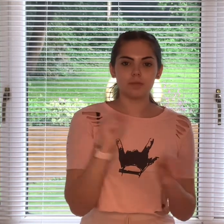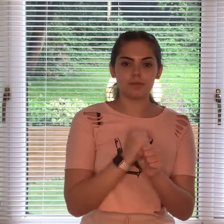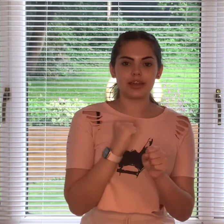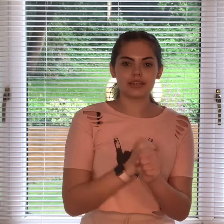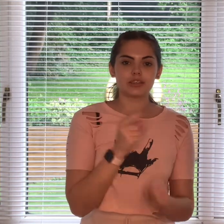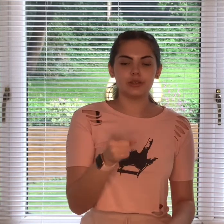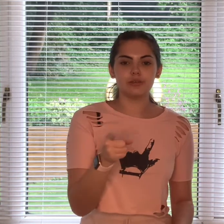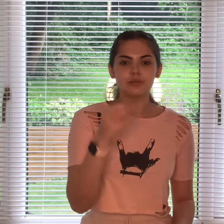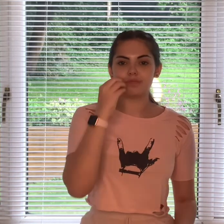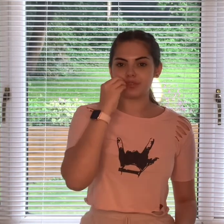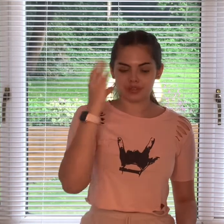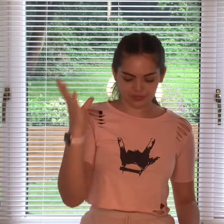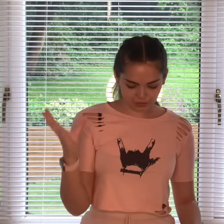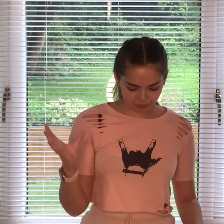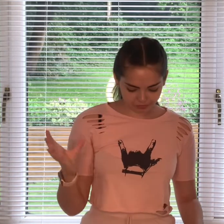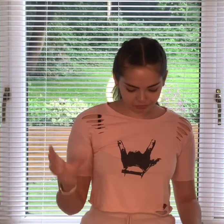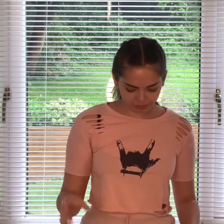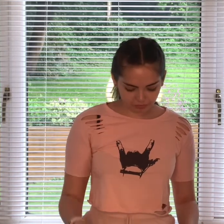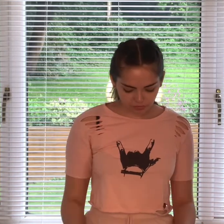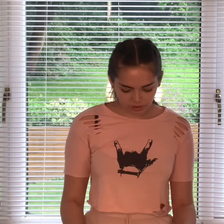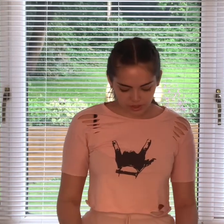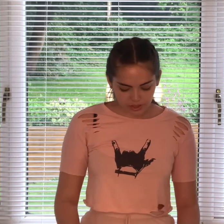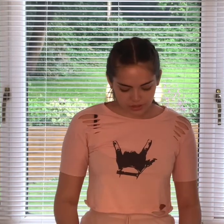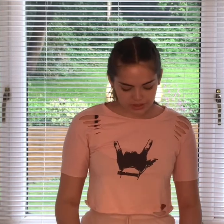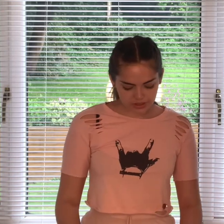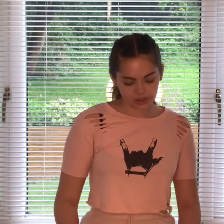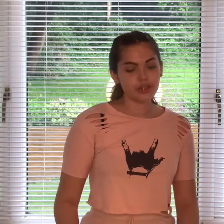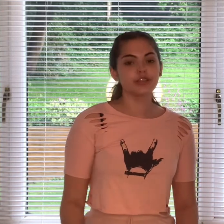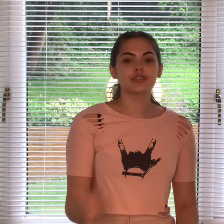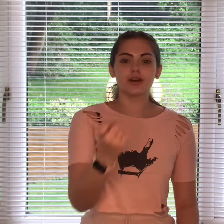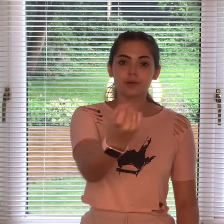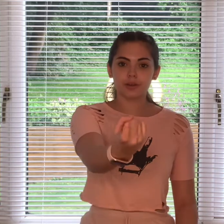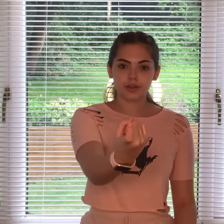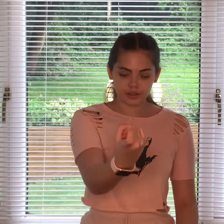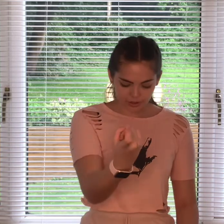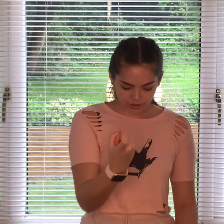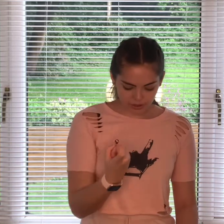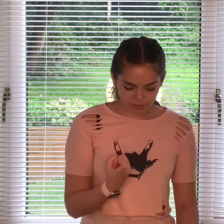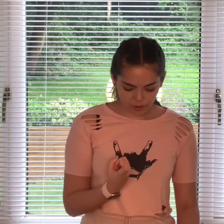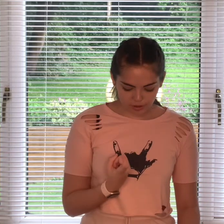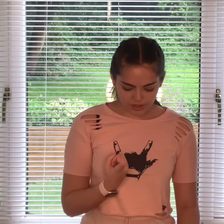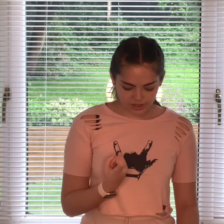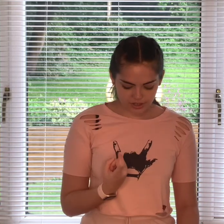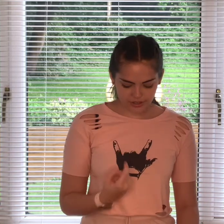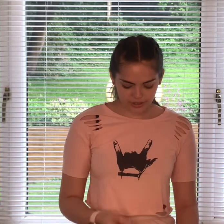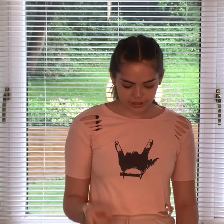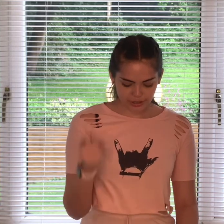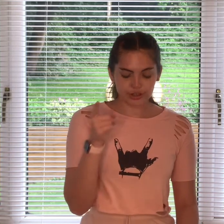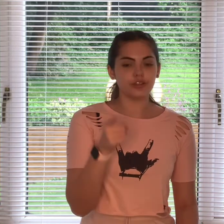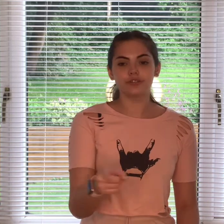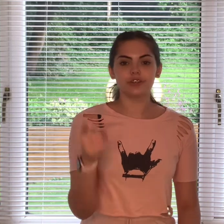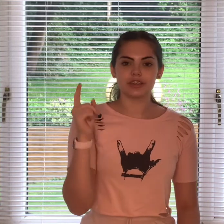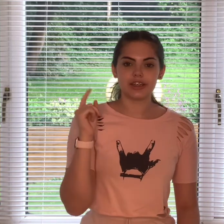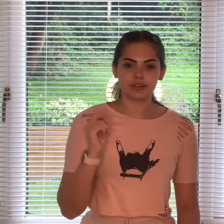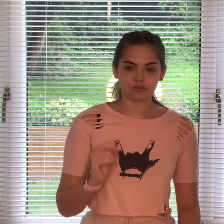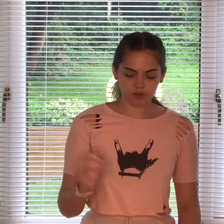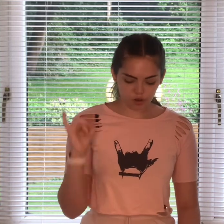makes you beautiful so it's so come on you've got it wrong